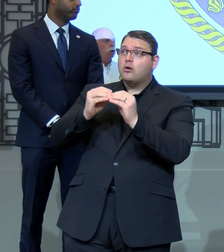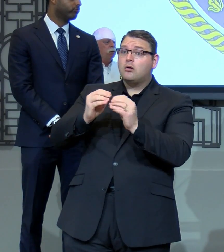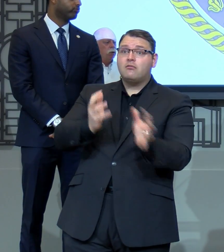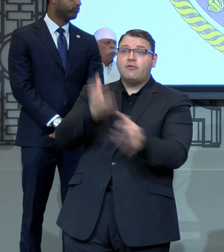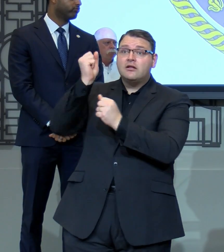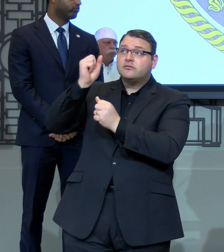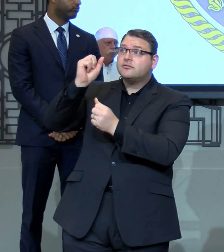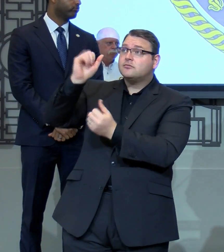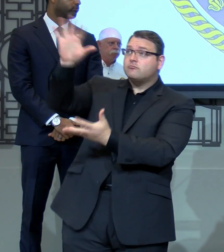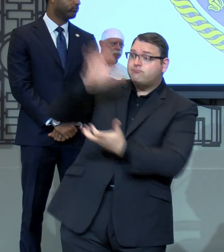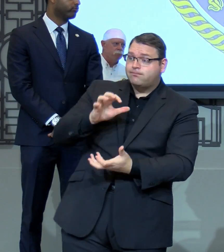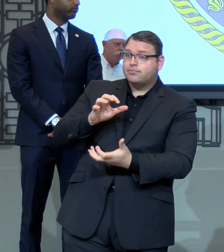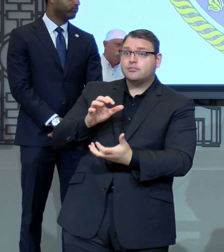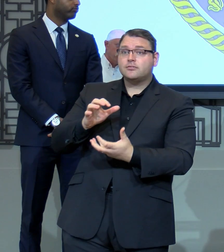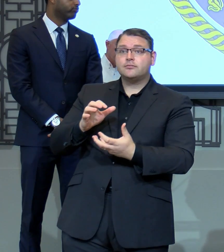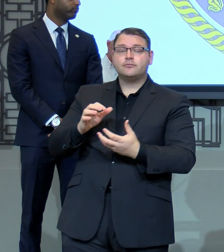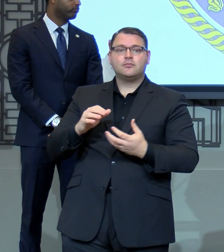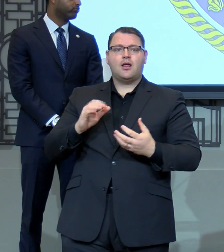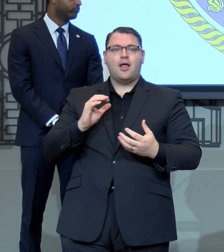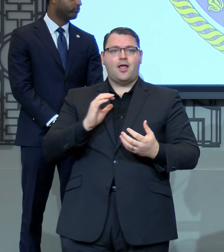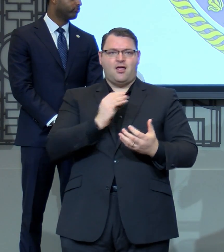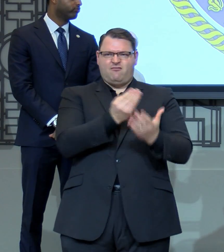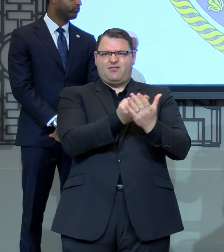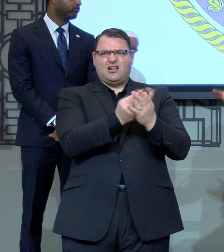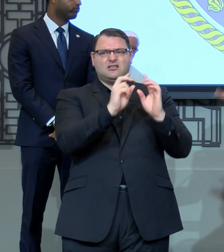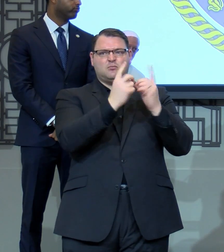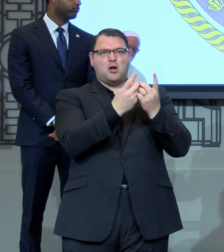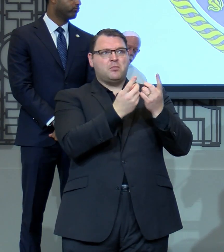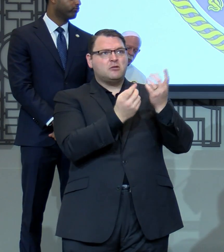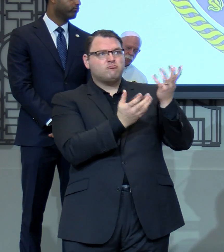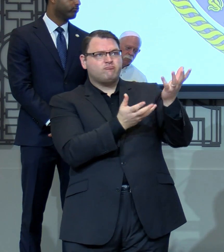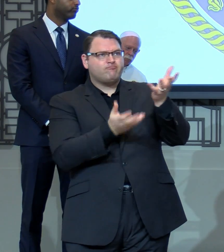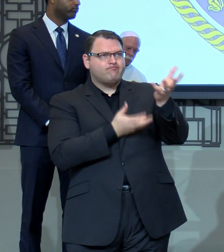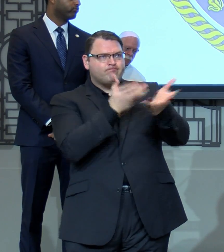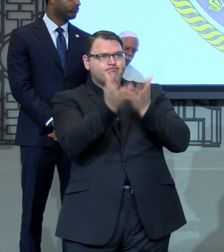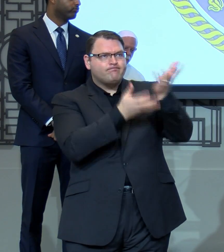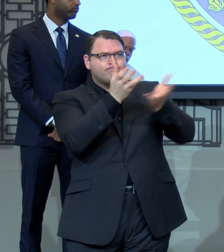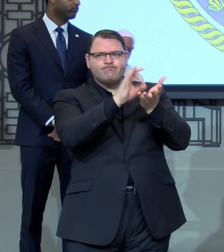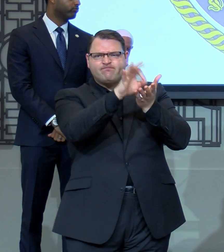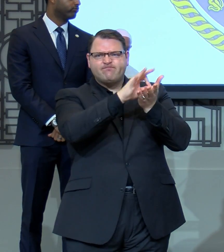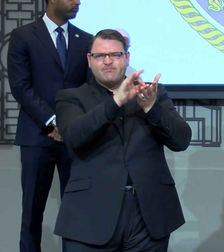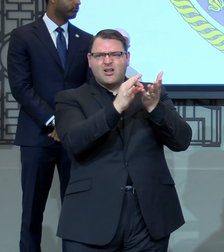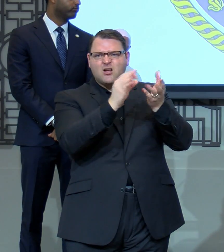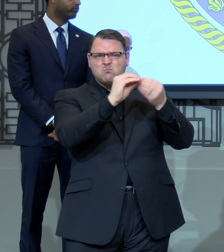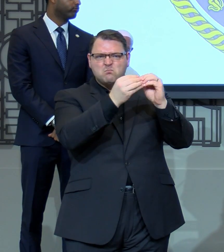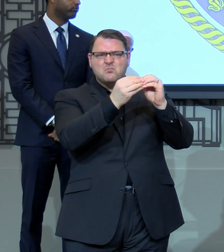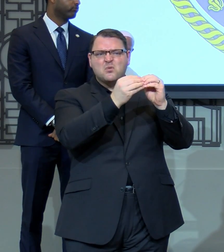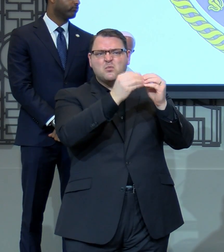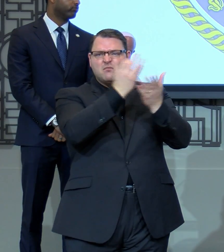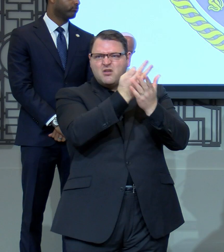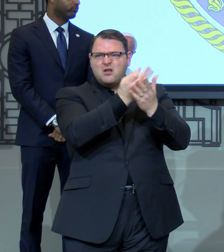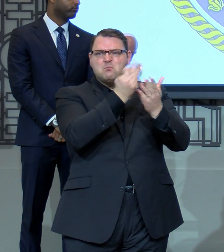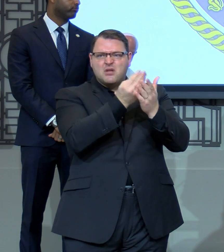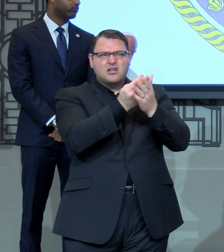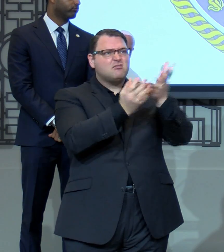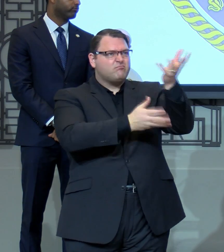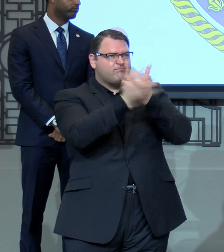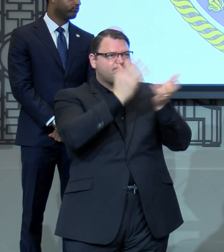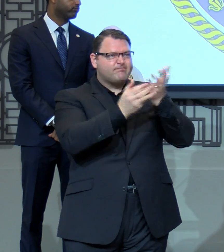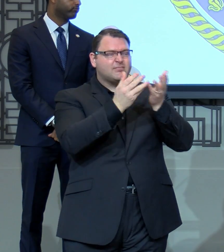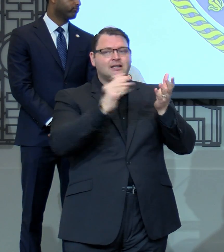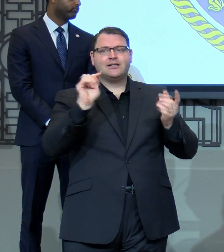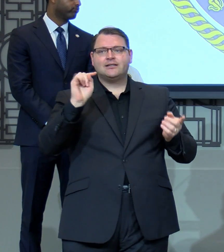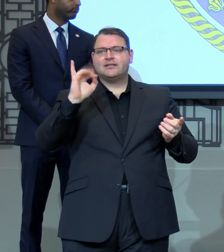I've given instructions to my finance department, we're going to, and we'll, of course, seek approval from the city council, and I seek council member Tiffany Thomas,